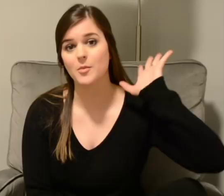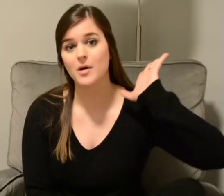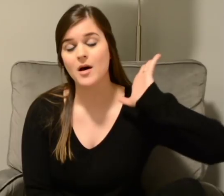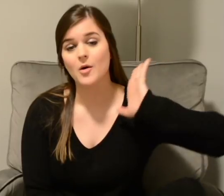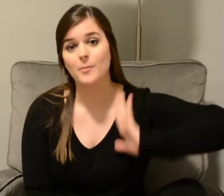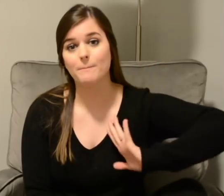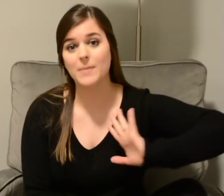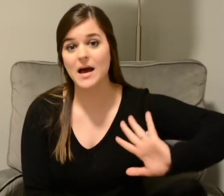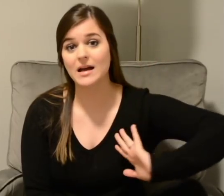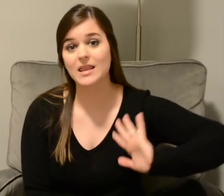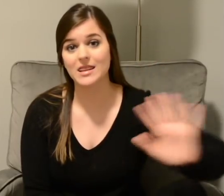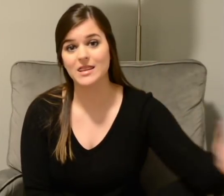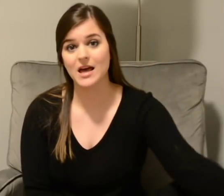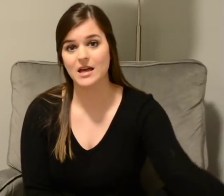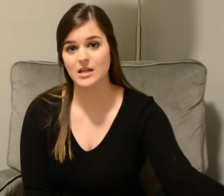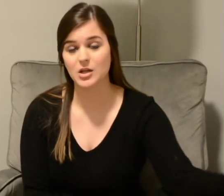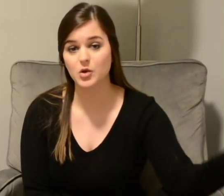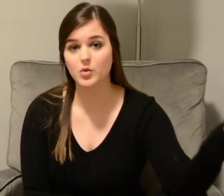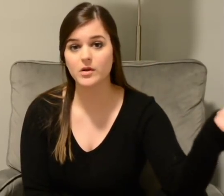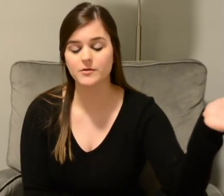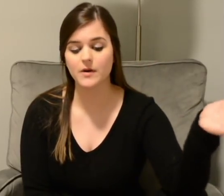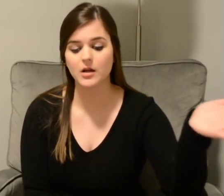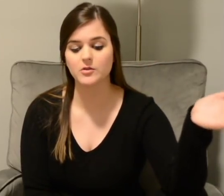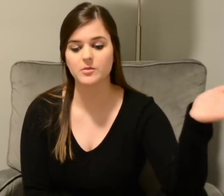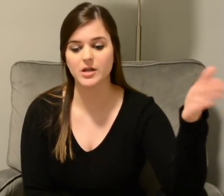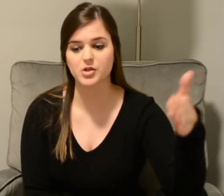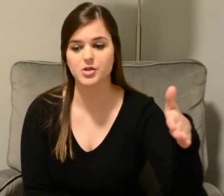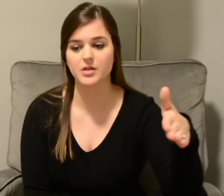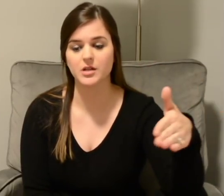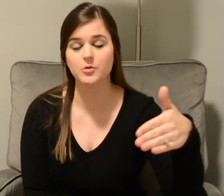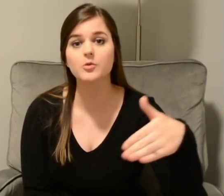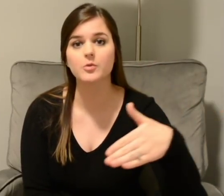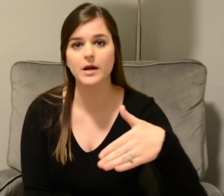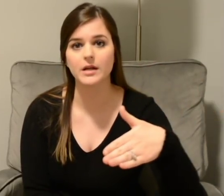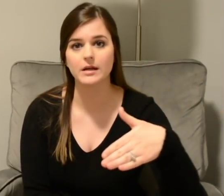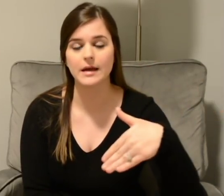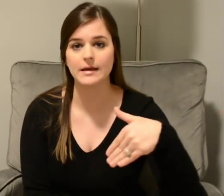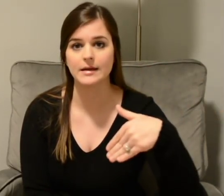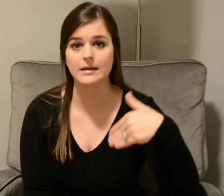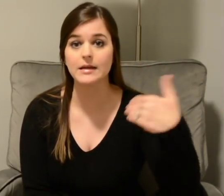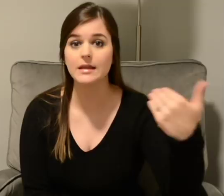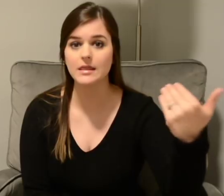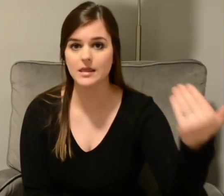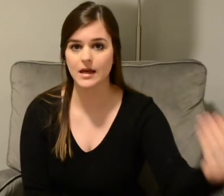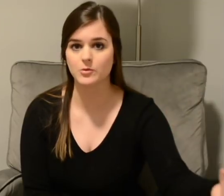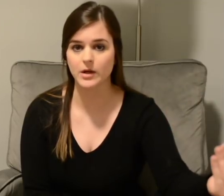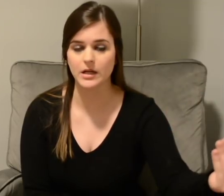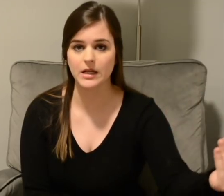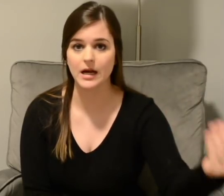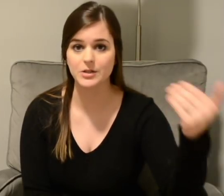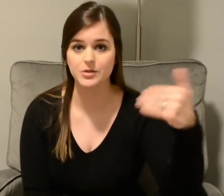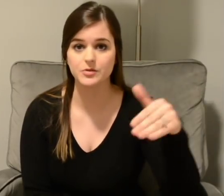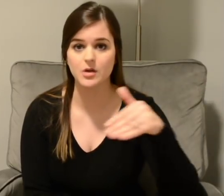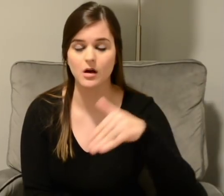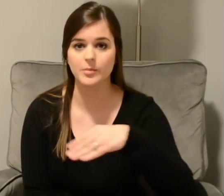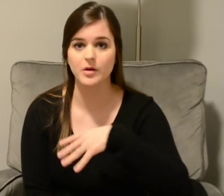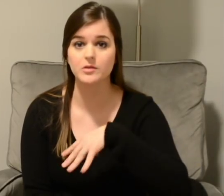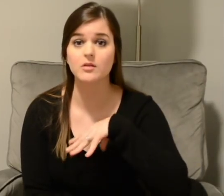back then, you would have followed my journey through writing and in that writing, I do talk about the